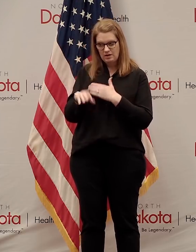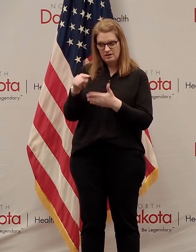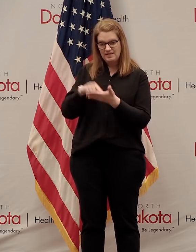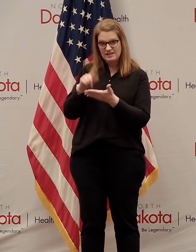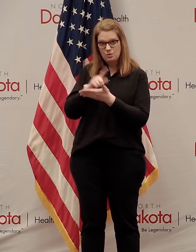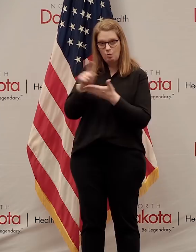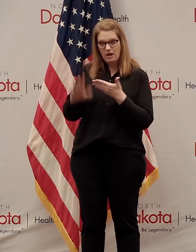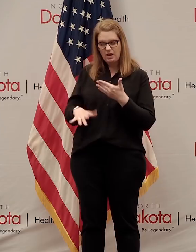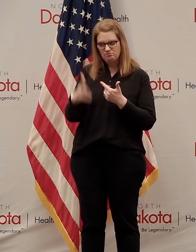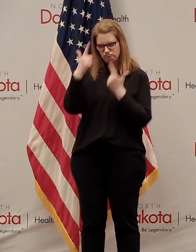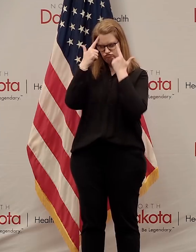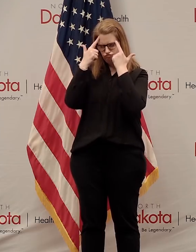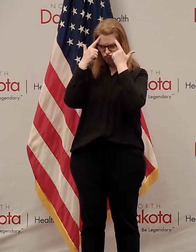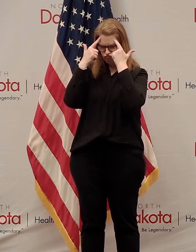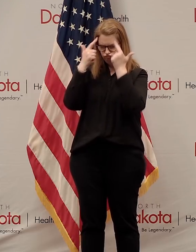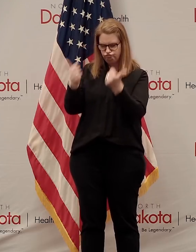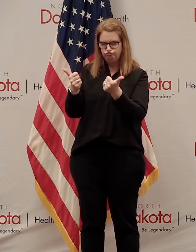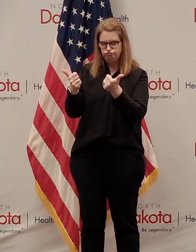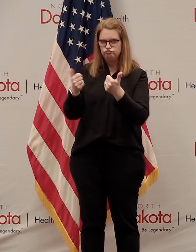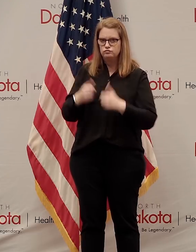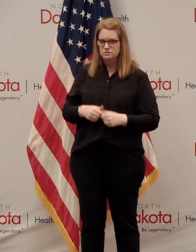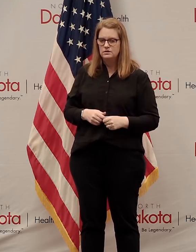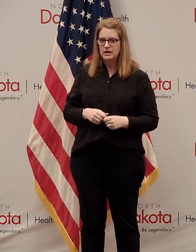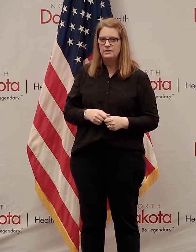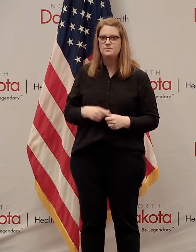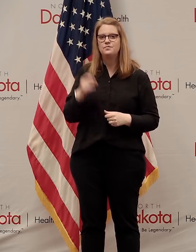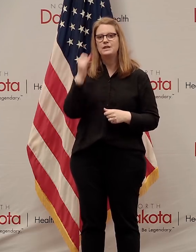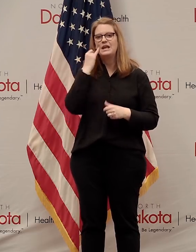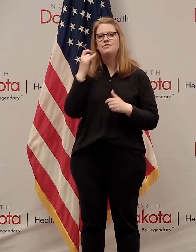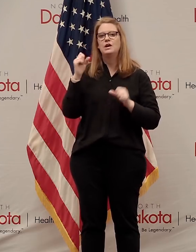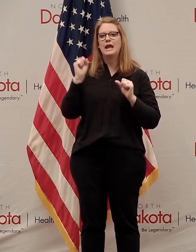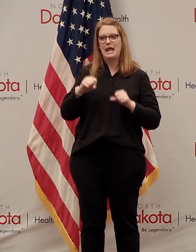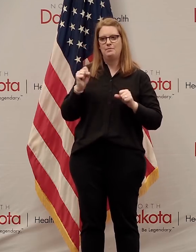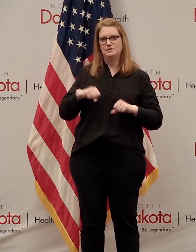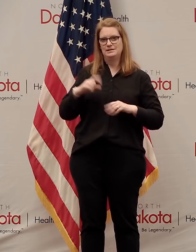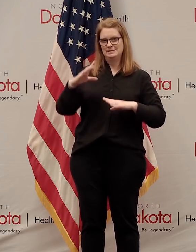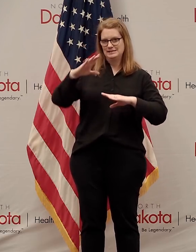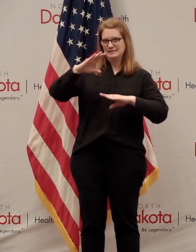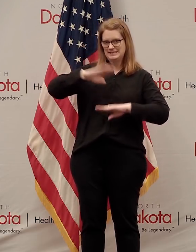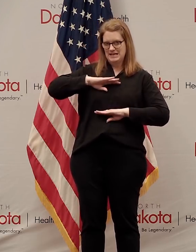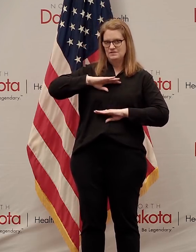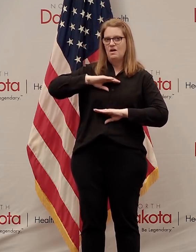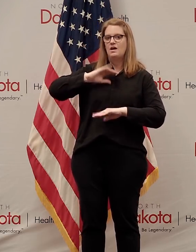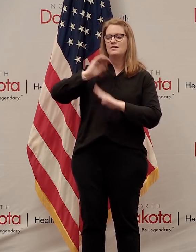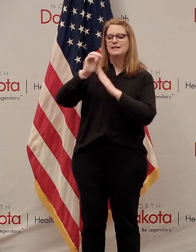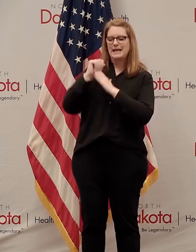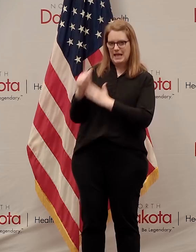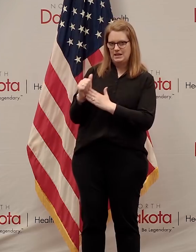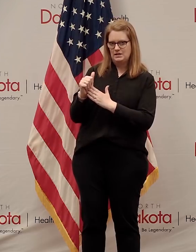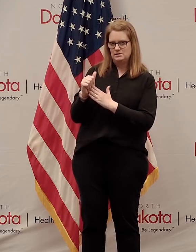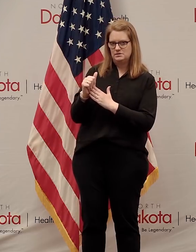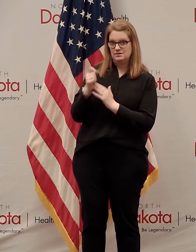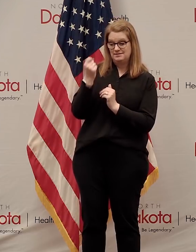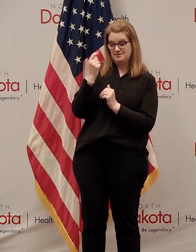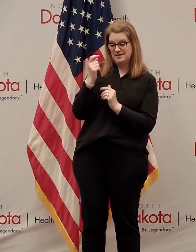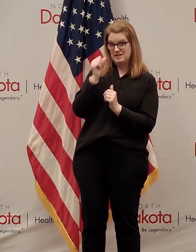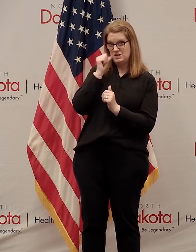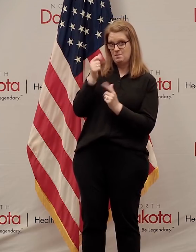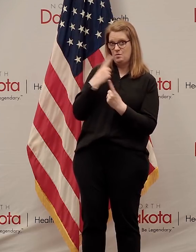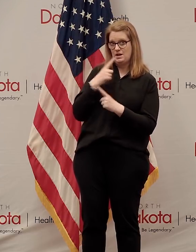that's something that you can do. Again, if you're able to meet the guidelines which we will be announcing tomorrow regarding